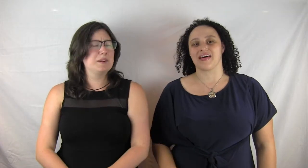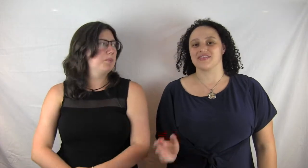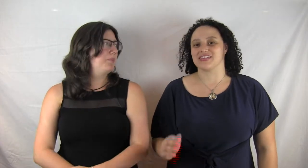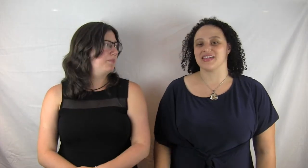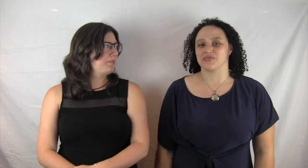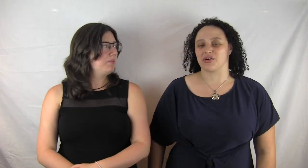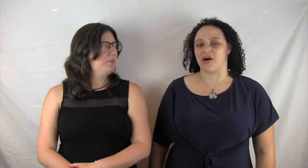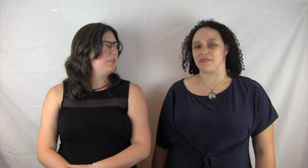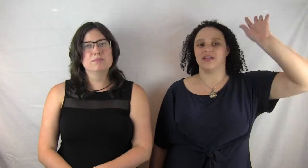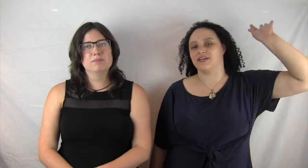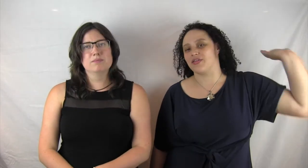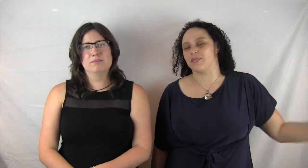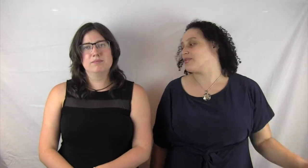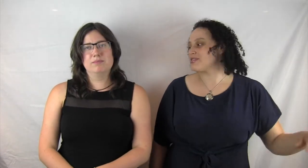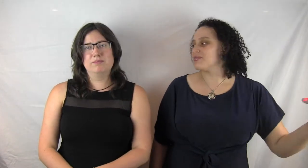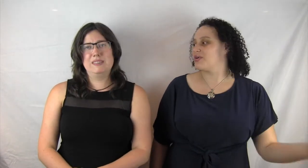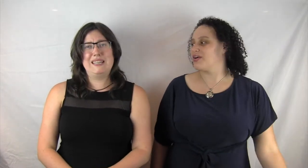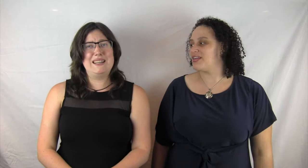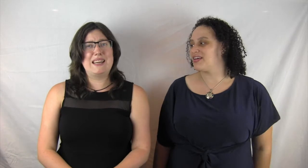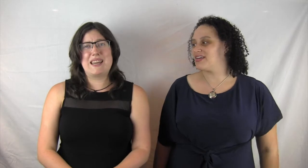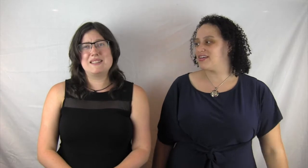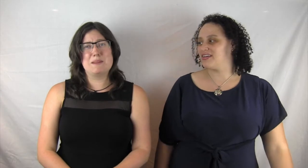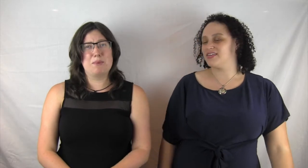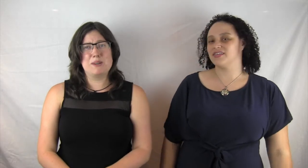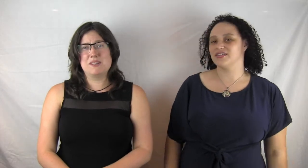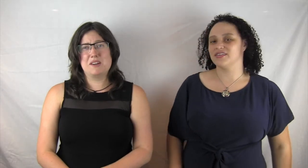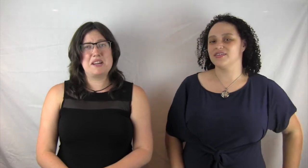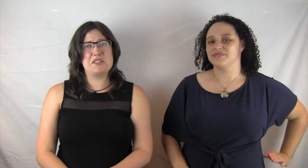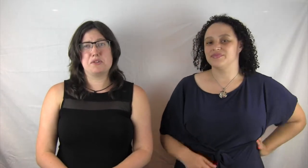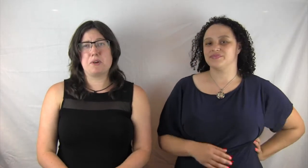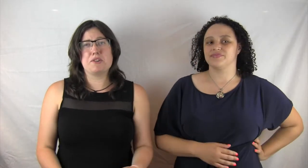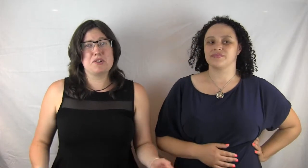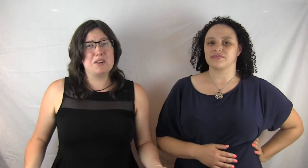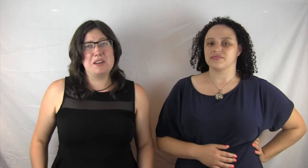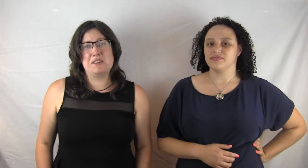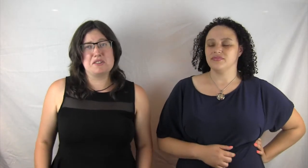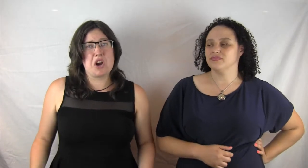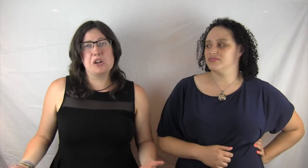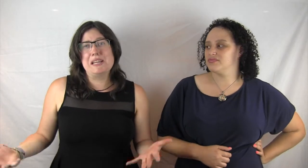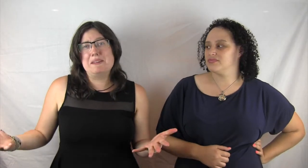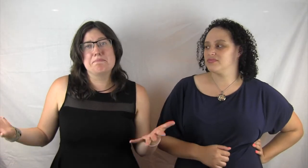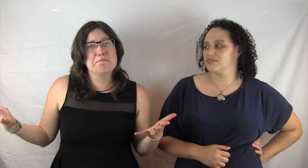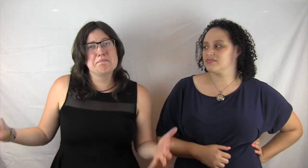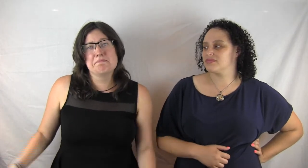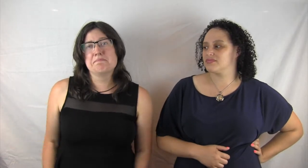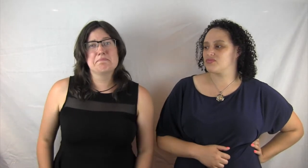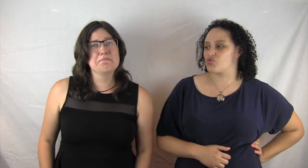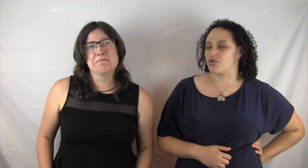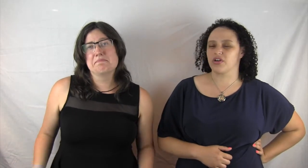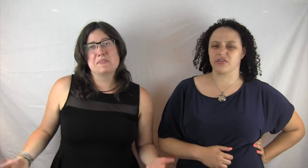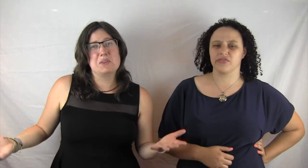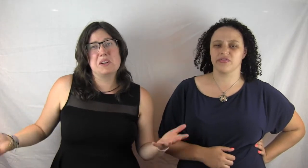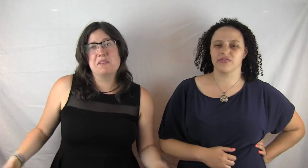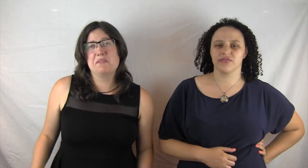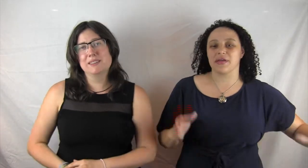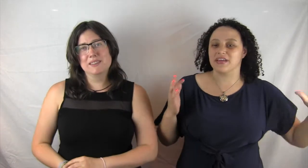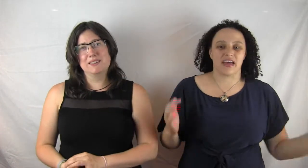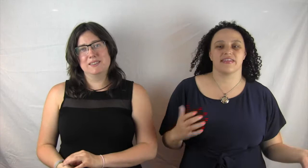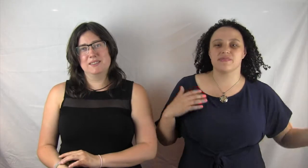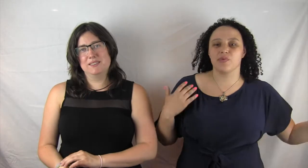love to see him show up in another book somewhere. And I guess the poisoner has a crush on Scarlet. Sort of. Sort of. But yeah, this